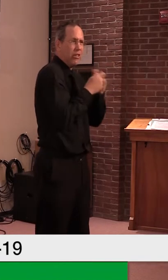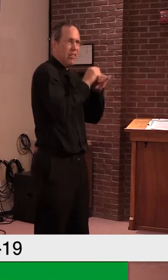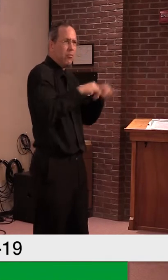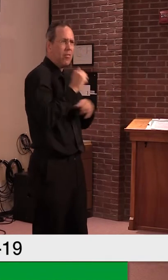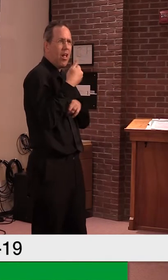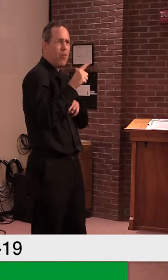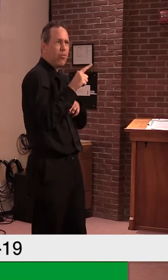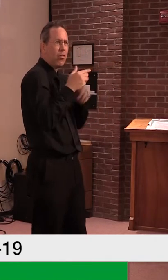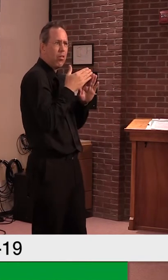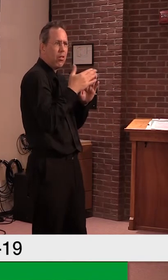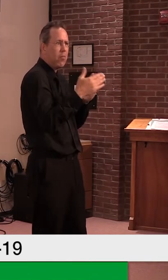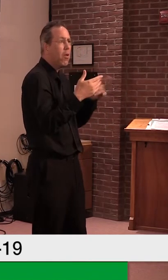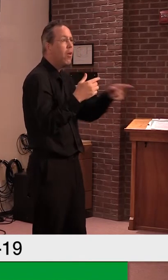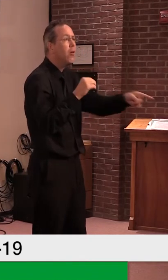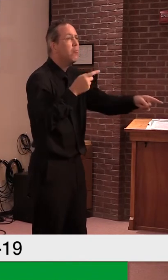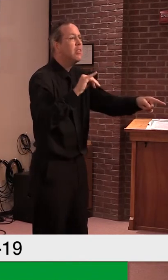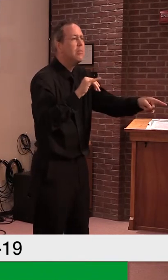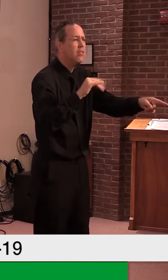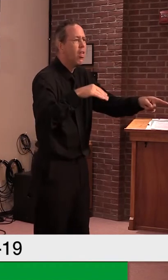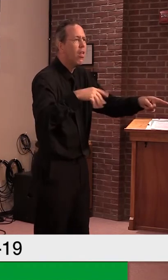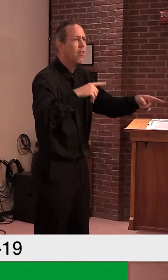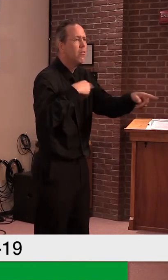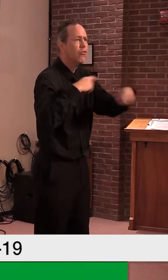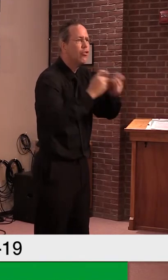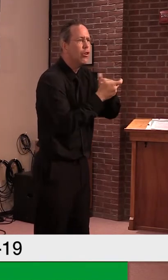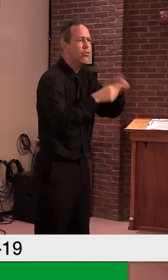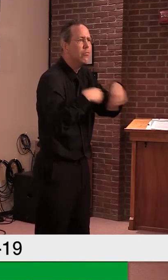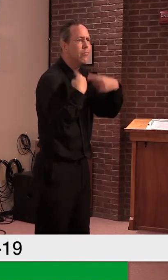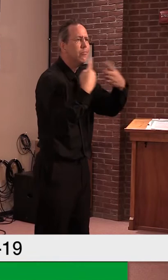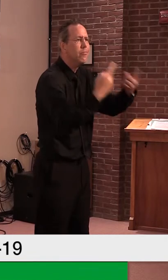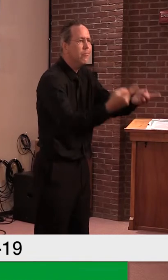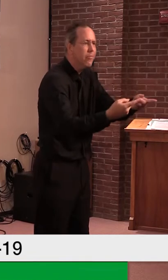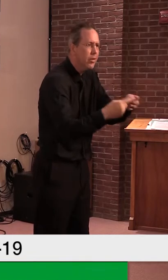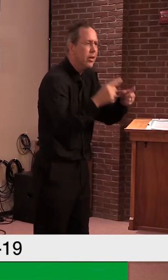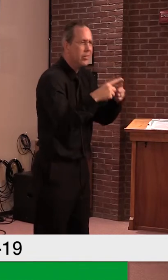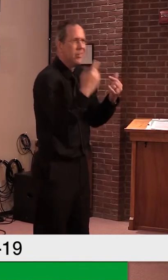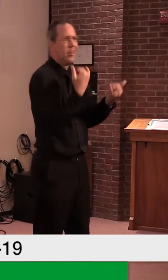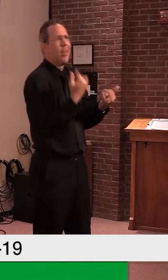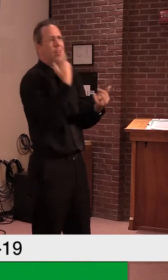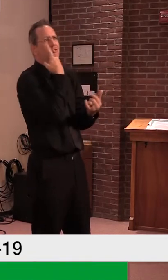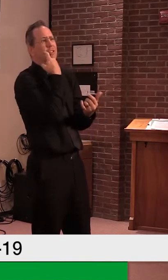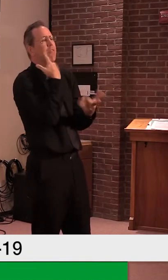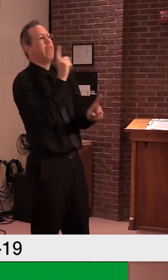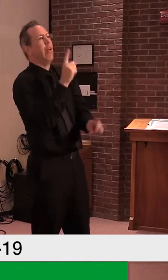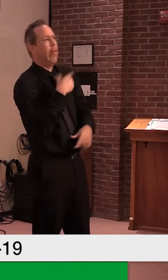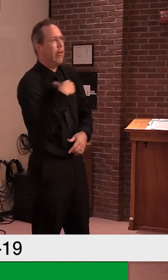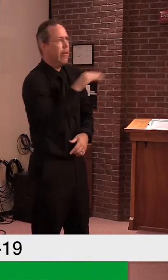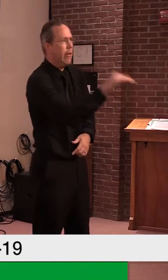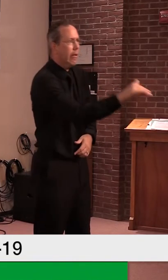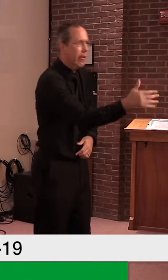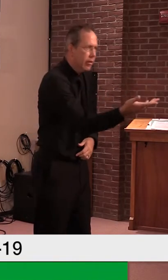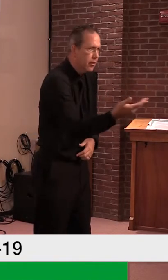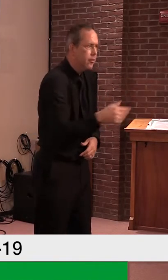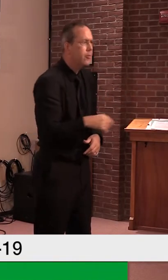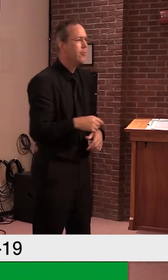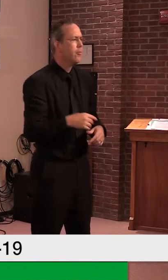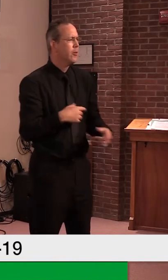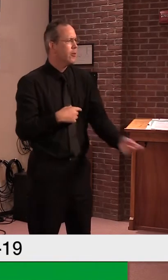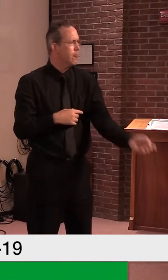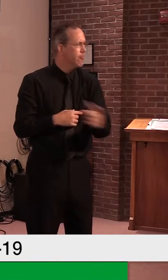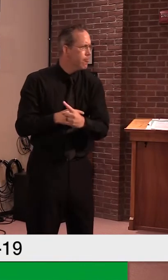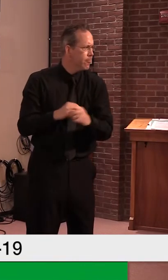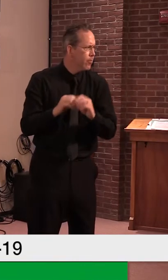what is our protocol now? Our, well, there's several there's, um, it every